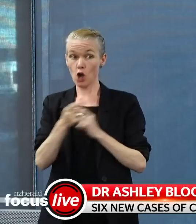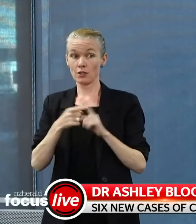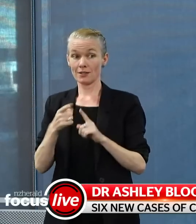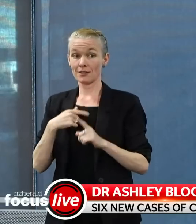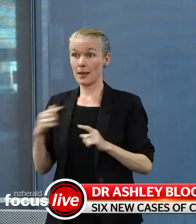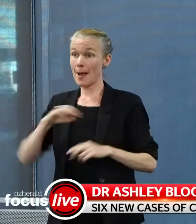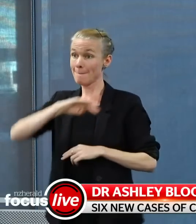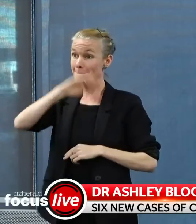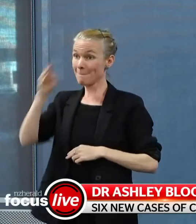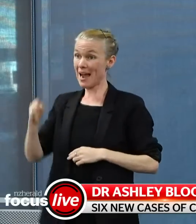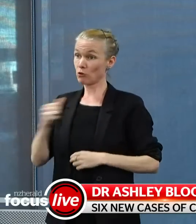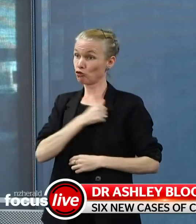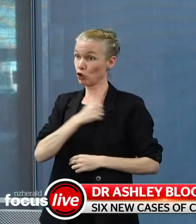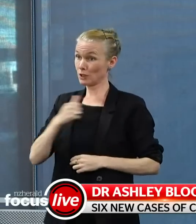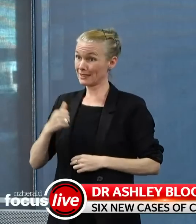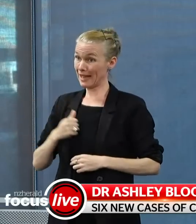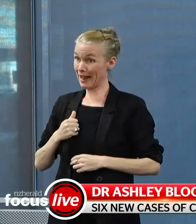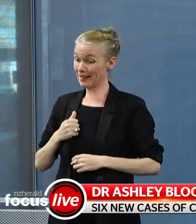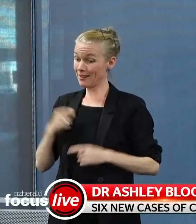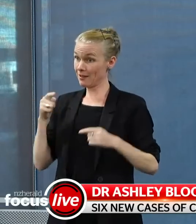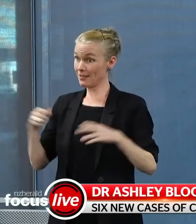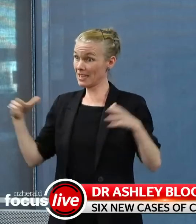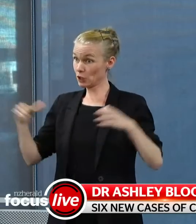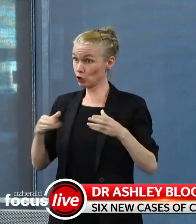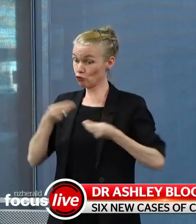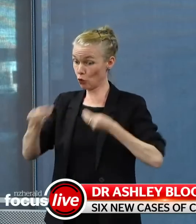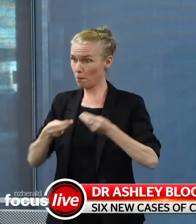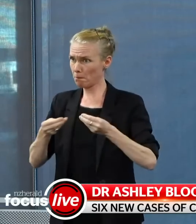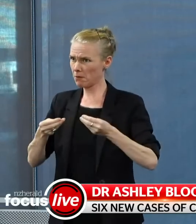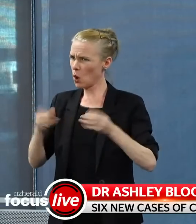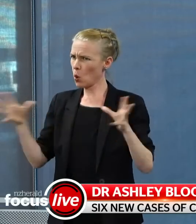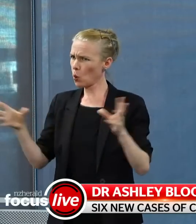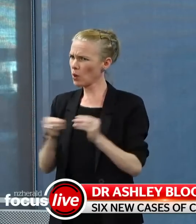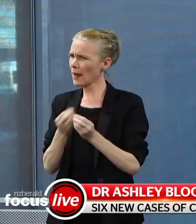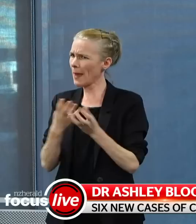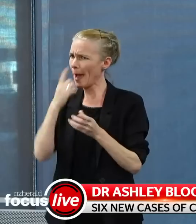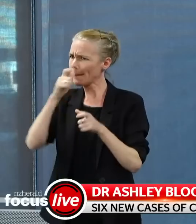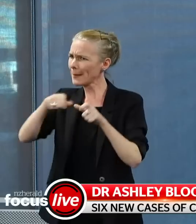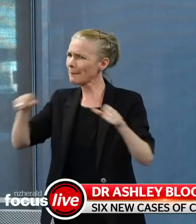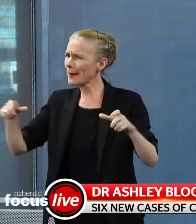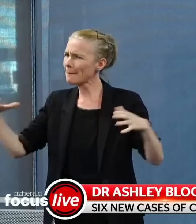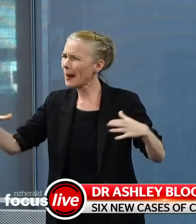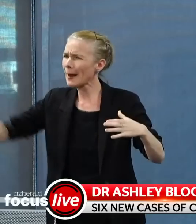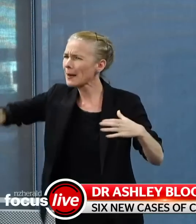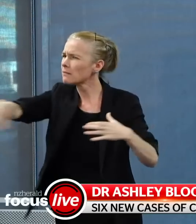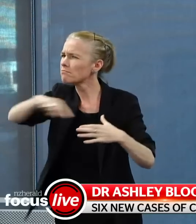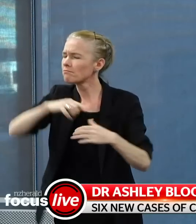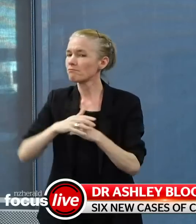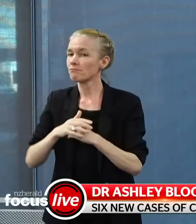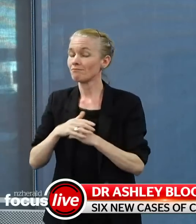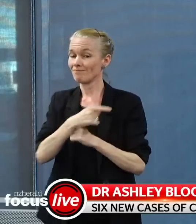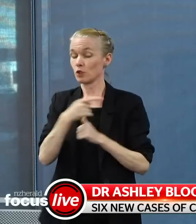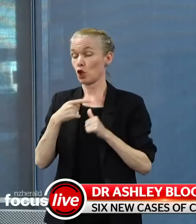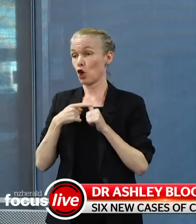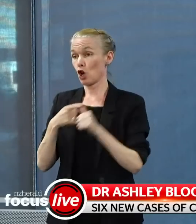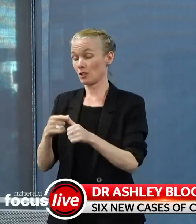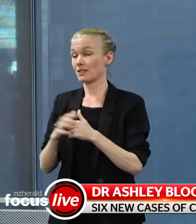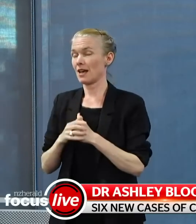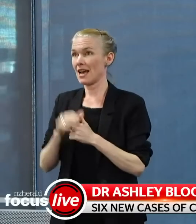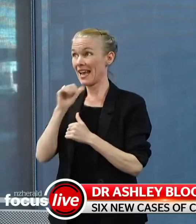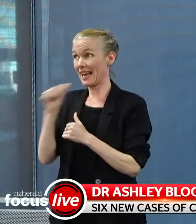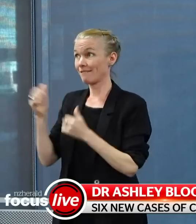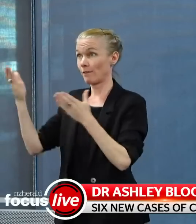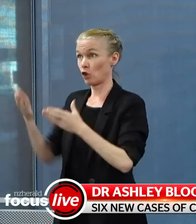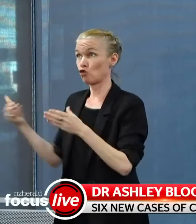now associated to it? Uh, look I'd have to check, but I'm thinking it's just, if you count this additional grouping, which is